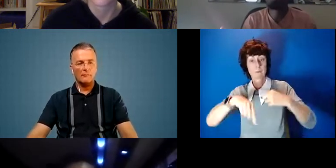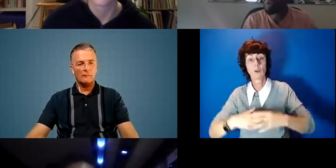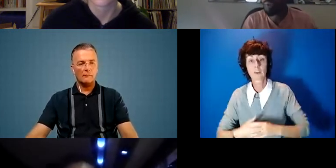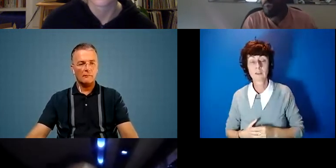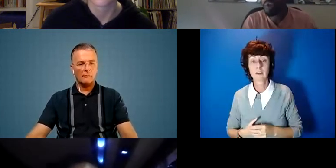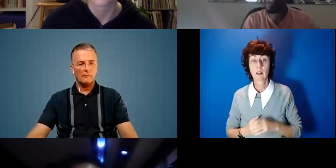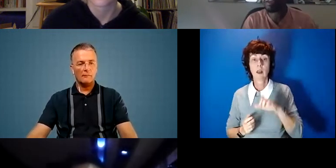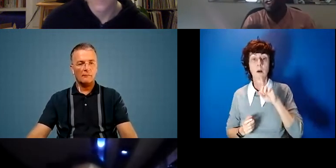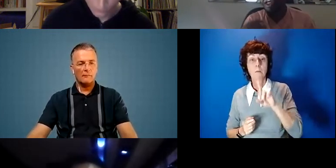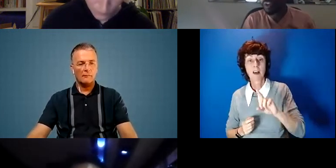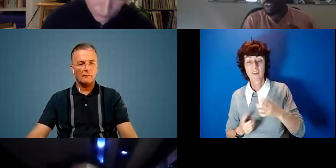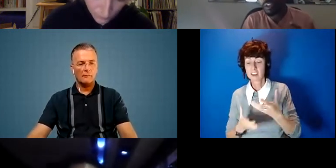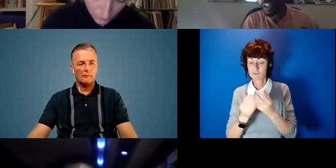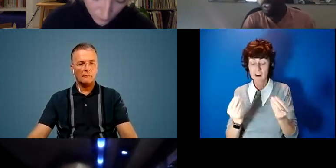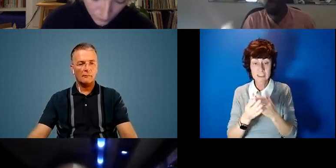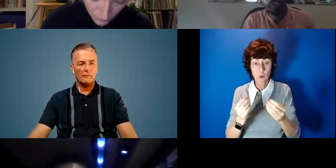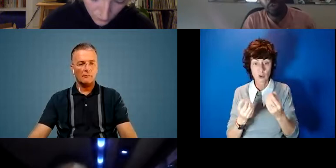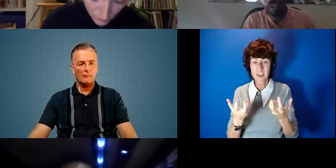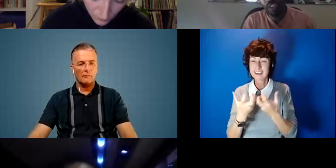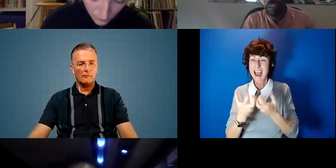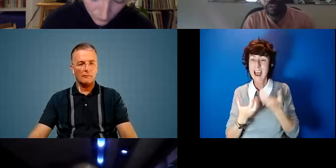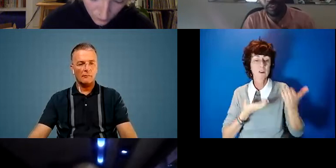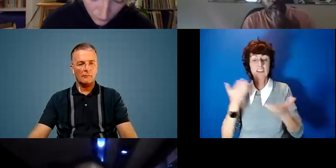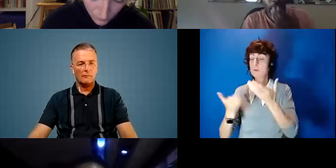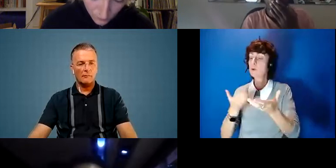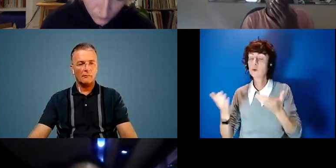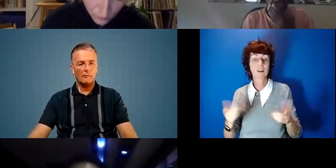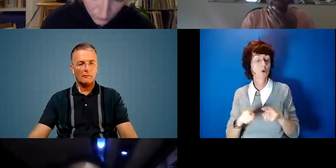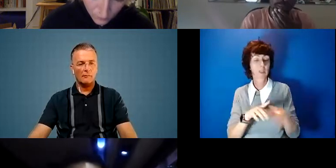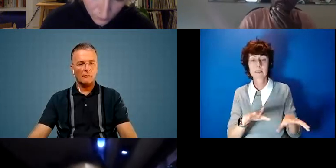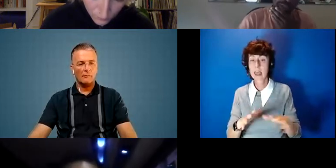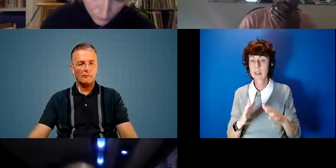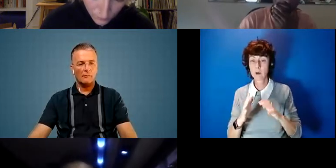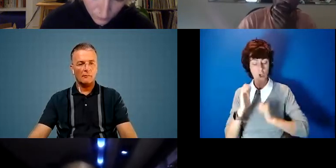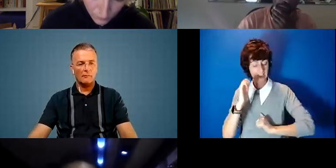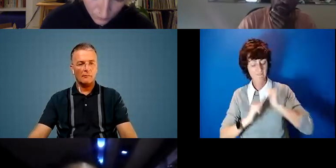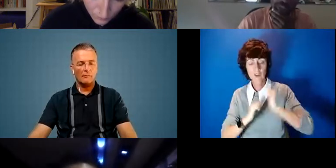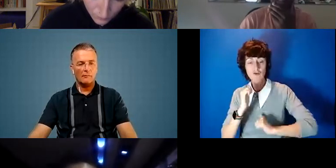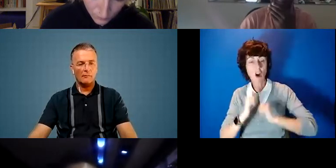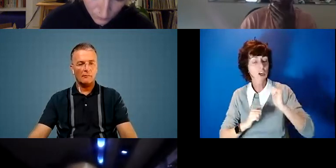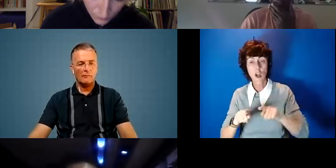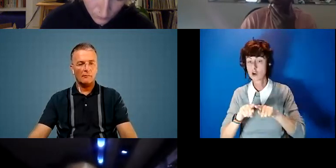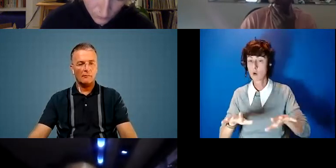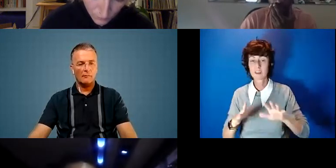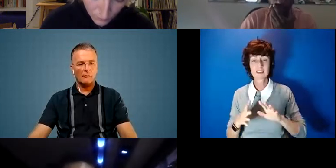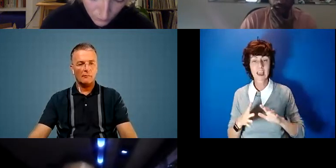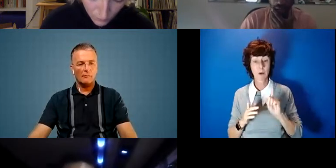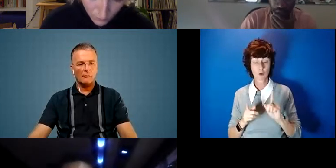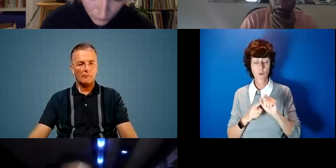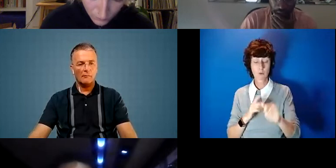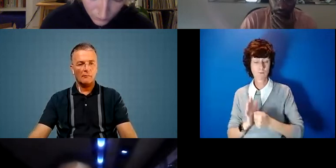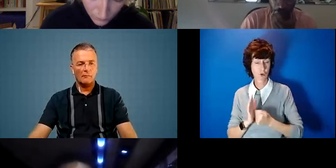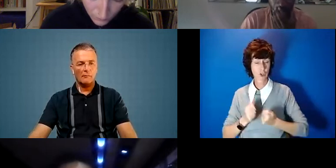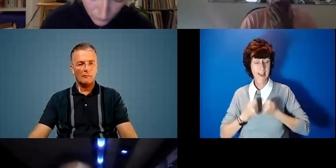distribution of resources are not the same. The infrastructure is not the same. And a number of projects kind of try to tease us out in very interesting and